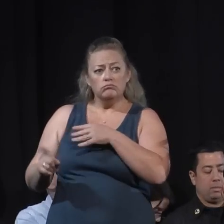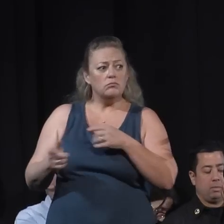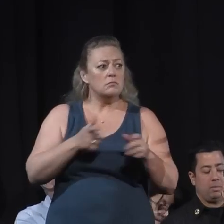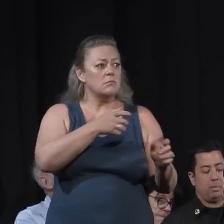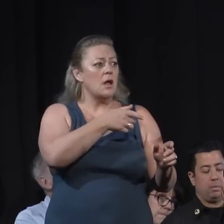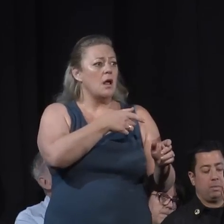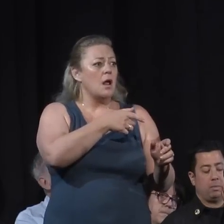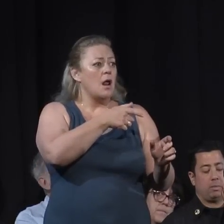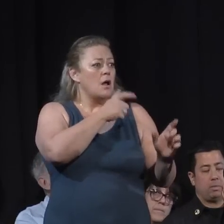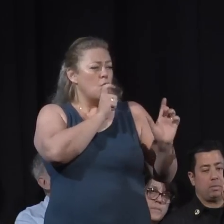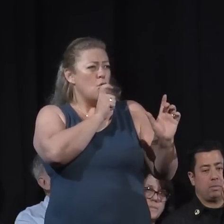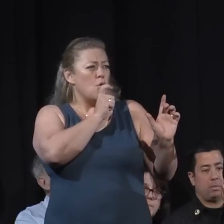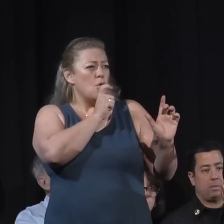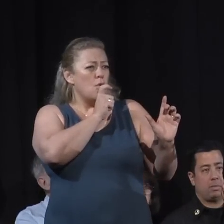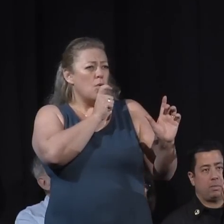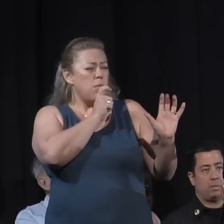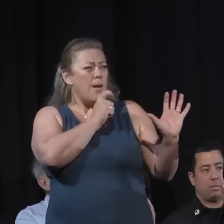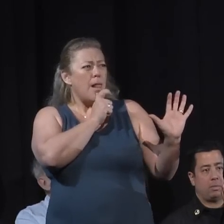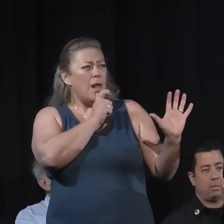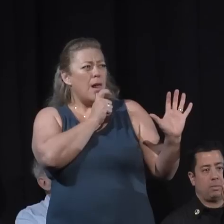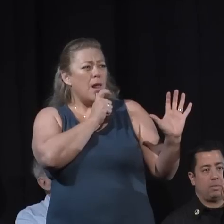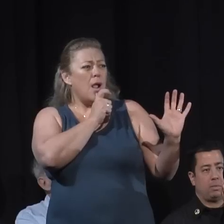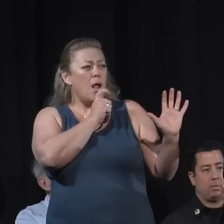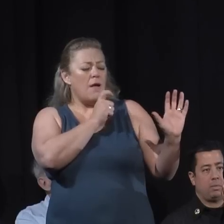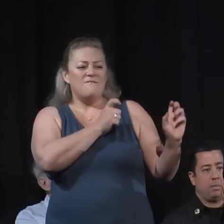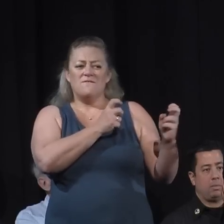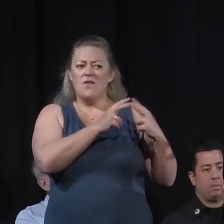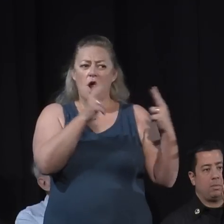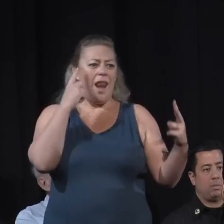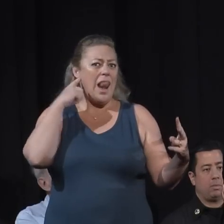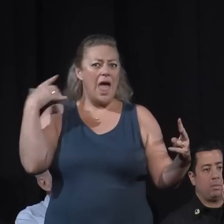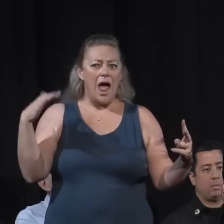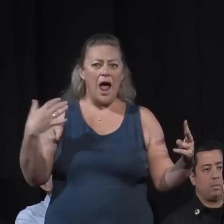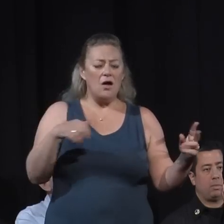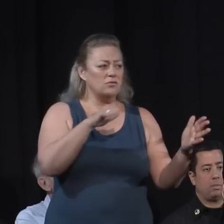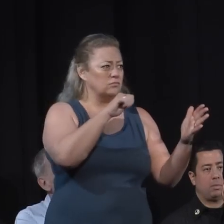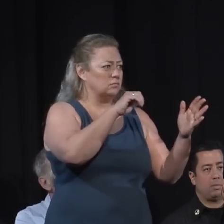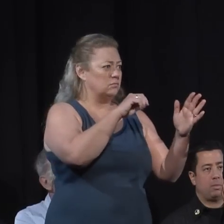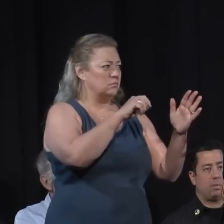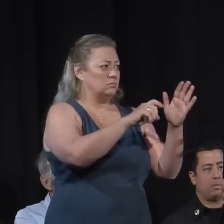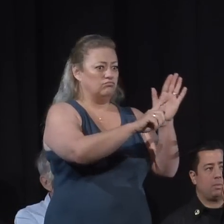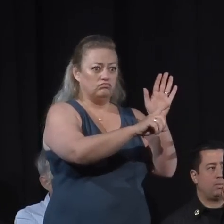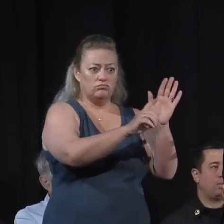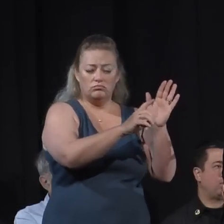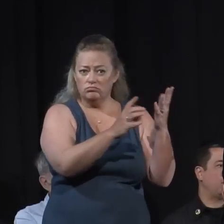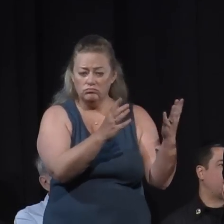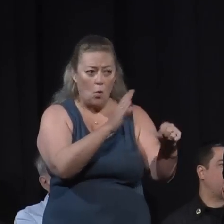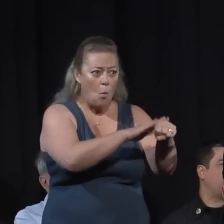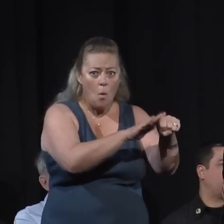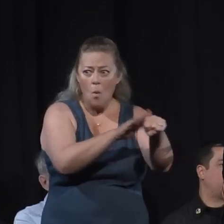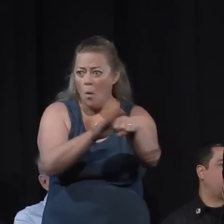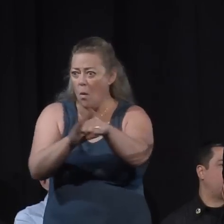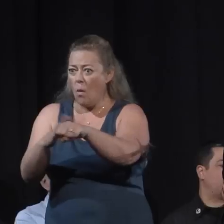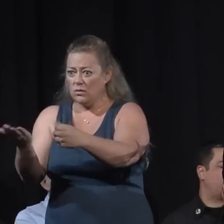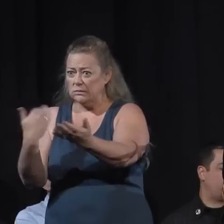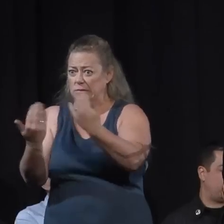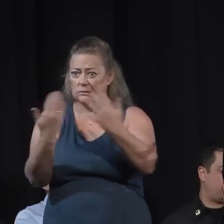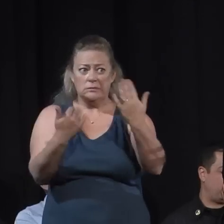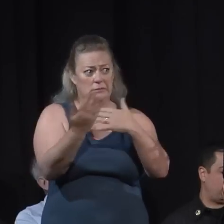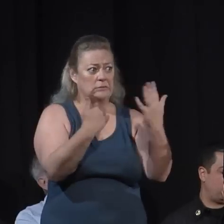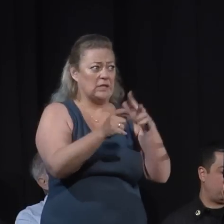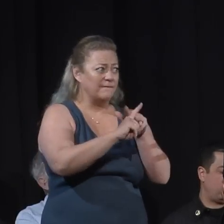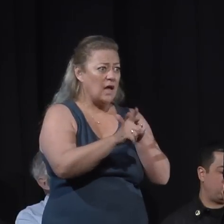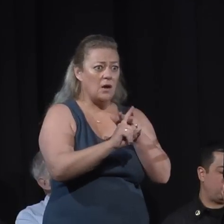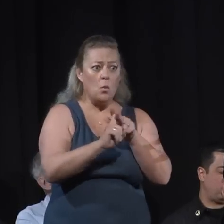sirens and alerting everybody. And then we had the cooperation of many of our community members and helping to alert other members in an orderly